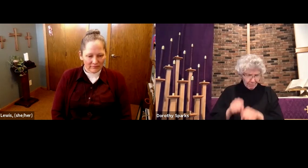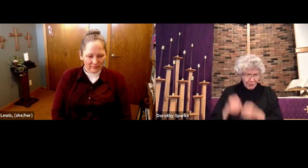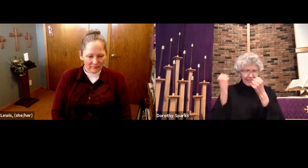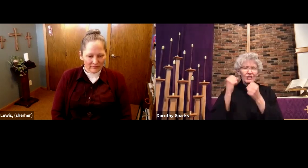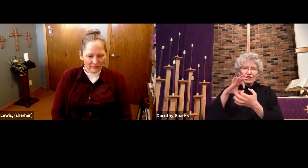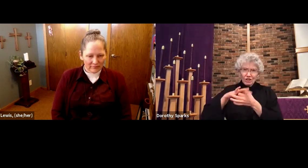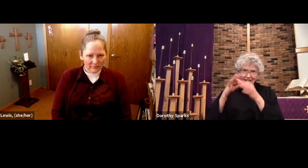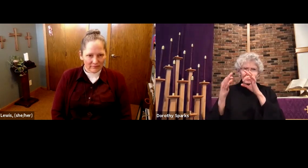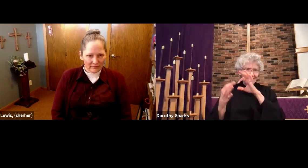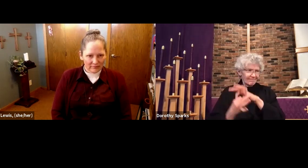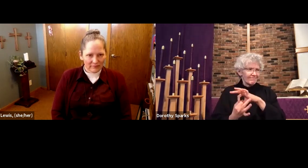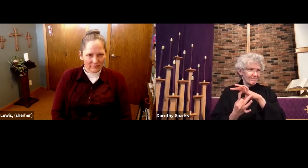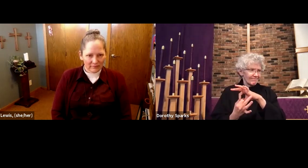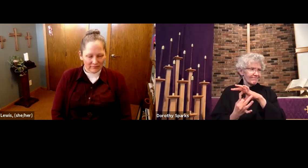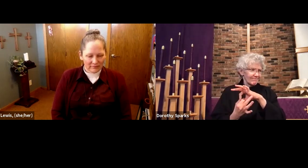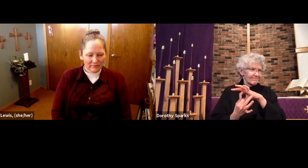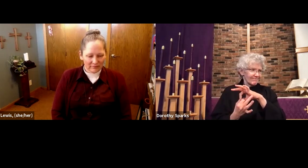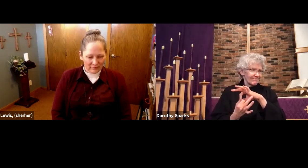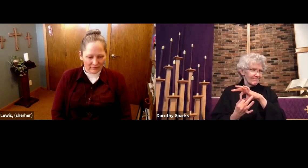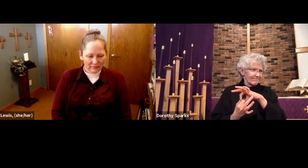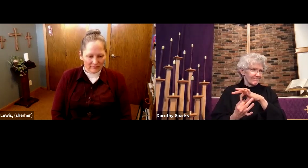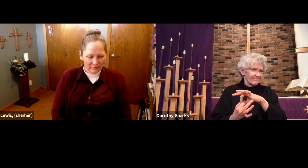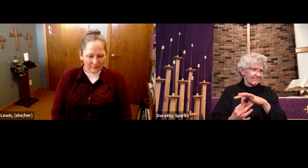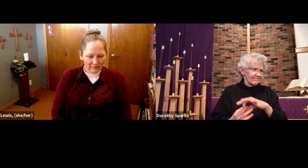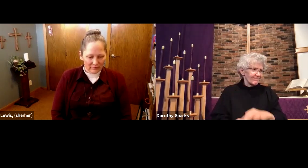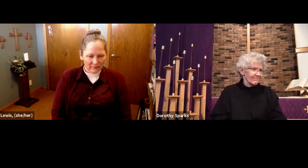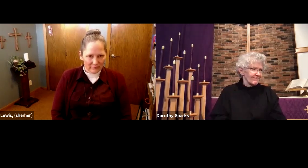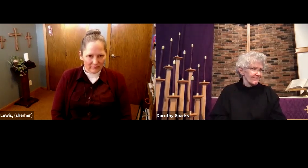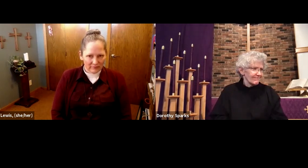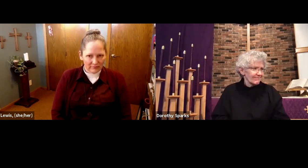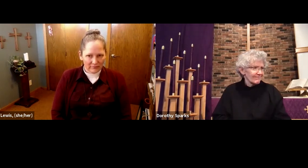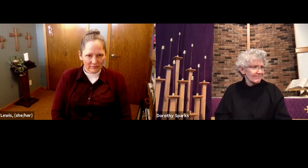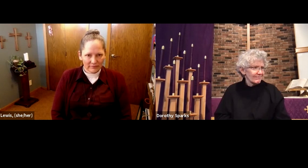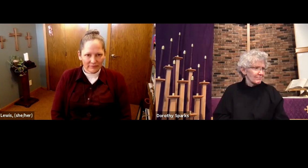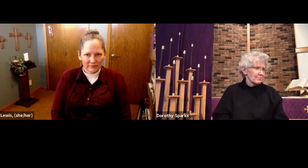And that includes asking others to help us break free of those chains.